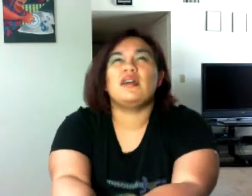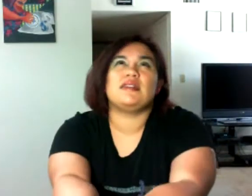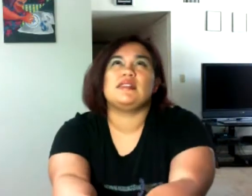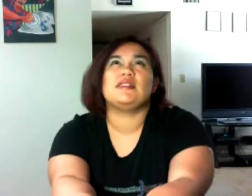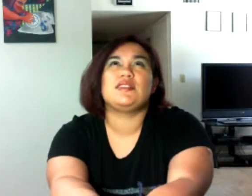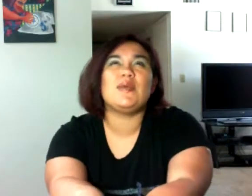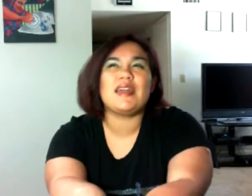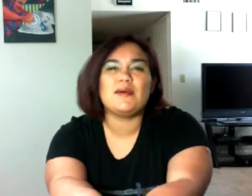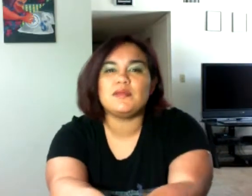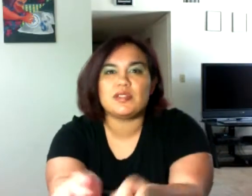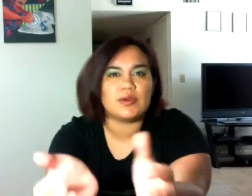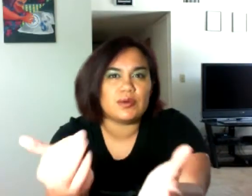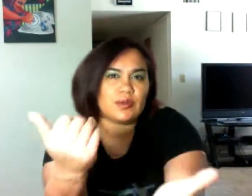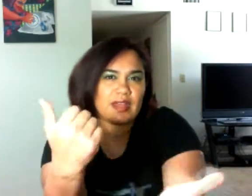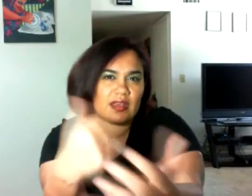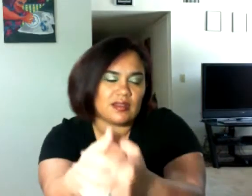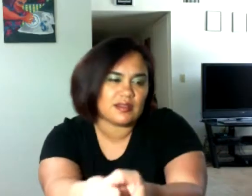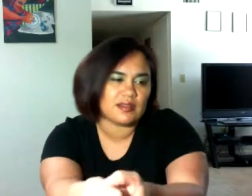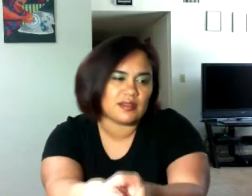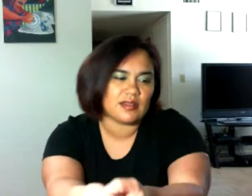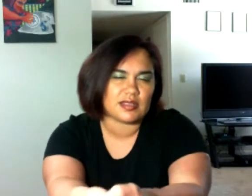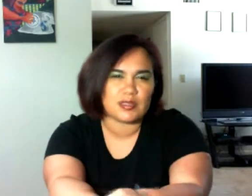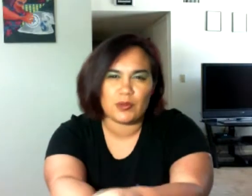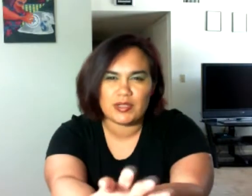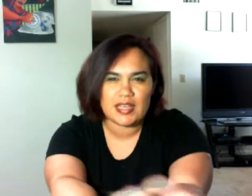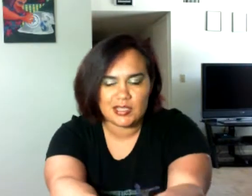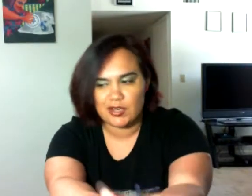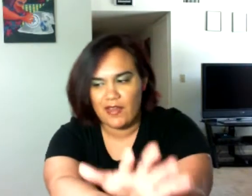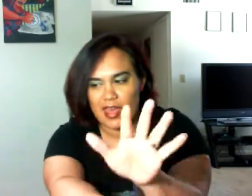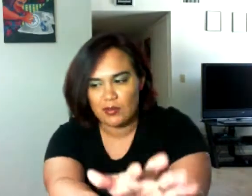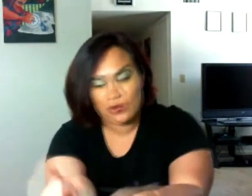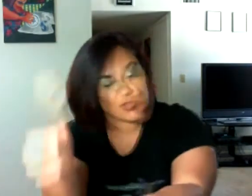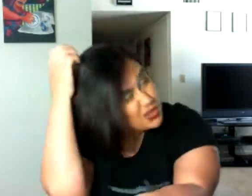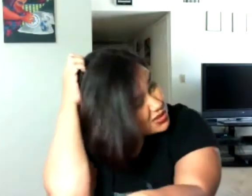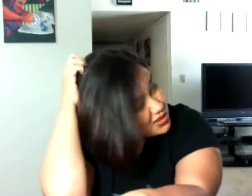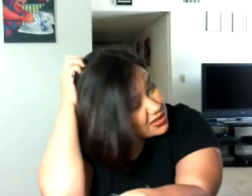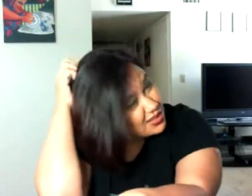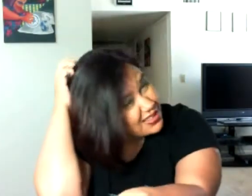So when it comes to like exploitation of animals because